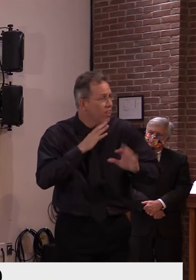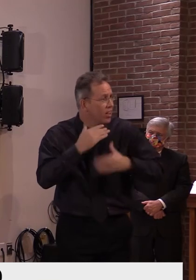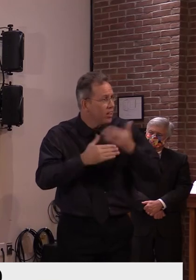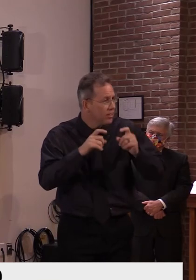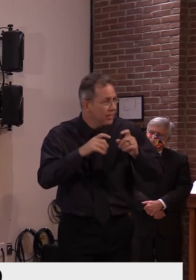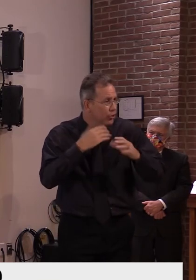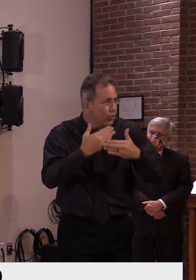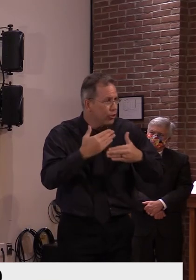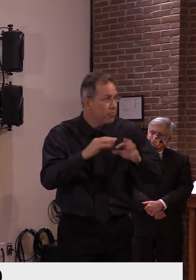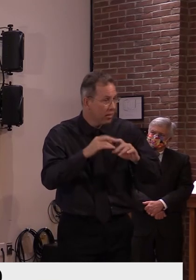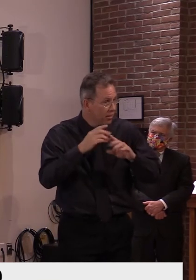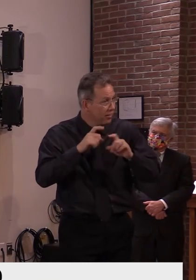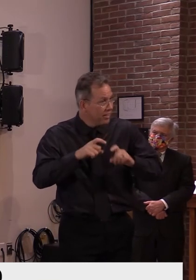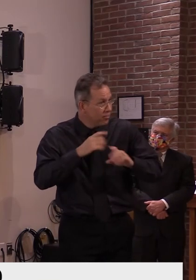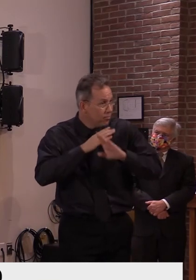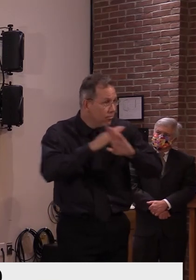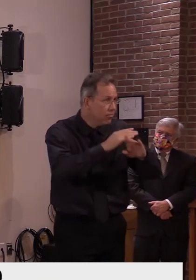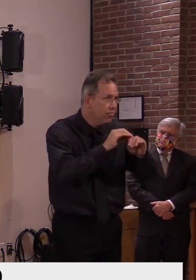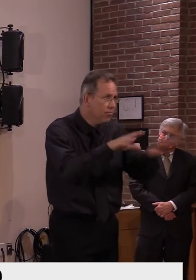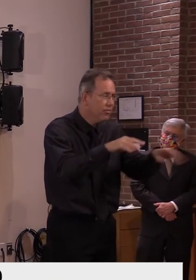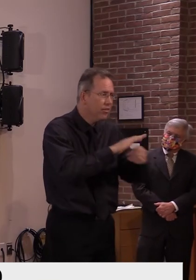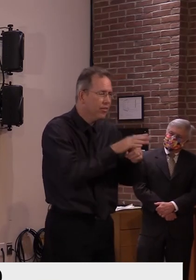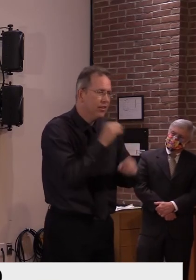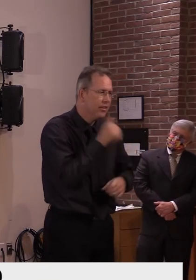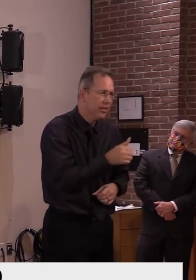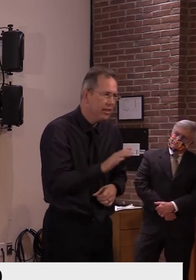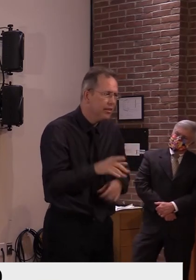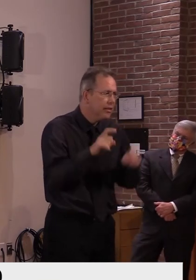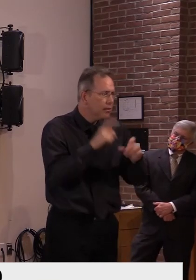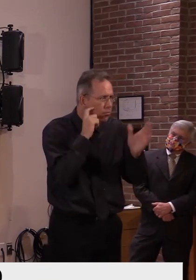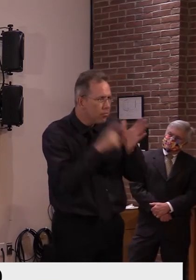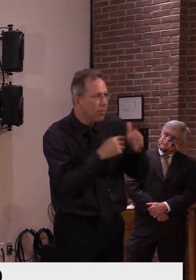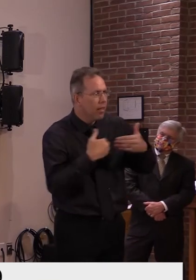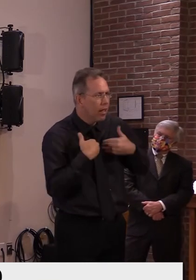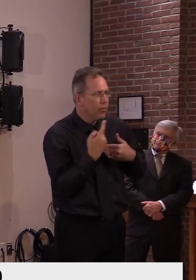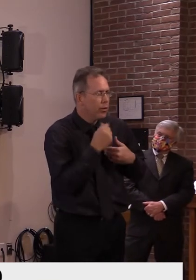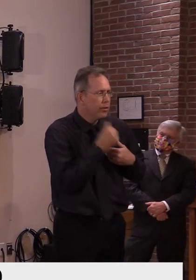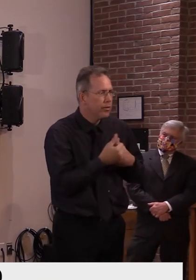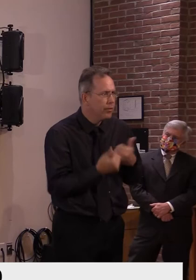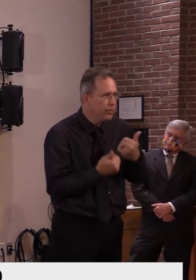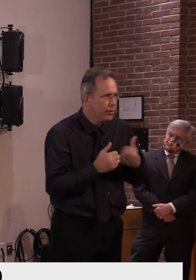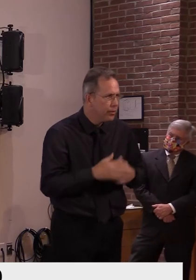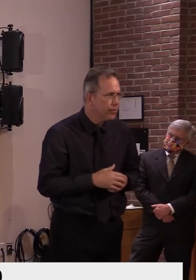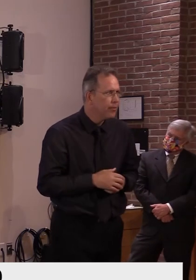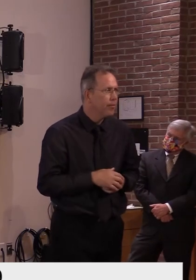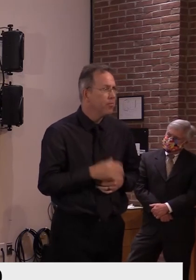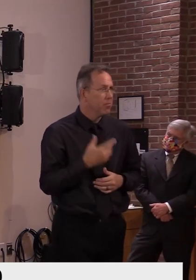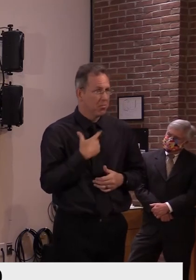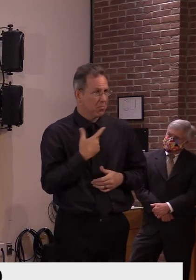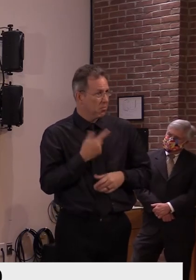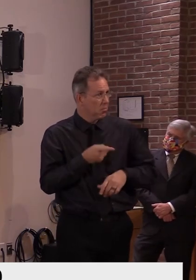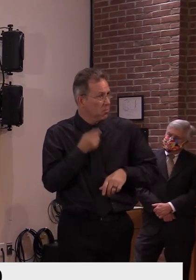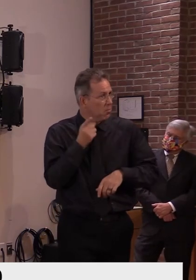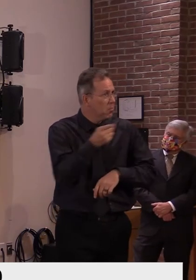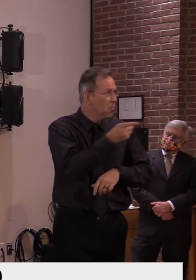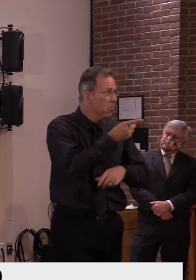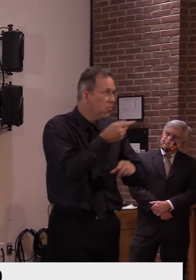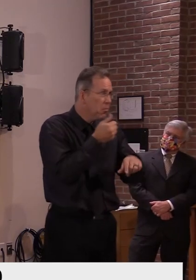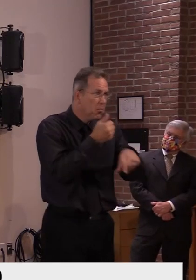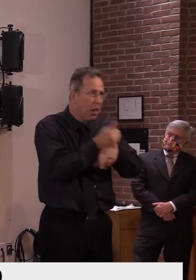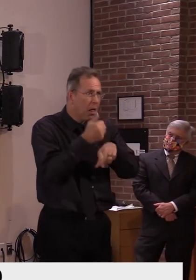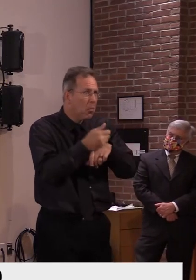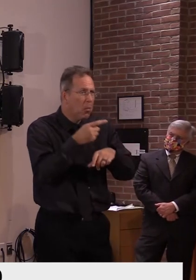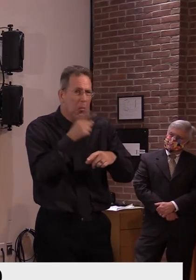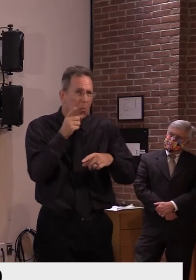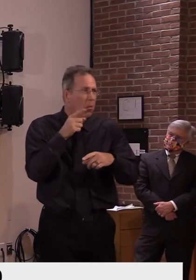even an outbreak. So I wouldn't really point any fingers at the testing protocol that was being used. The good news is, unlike